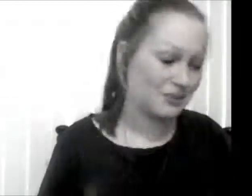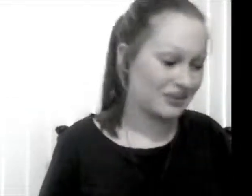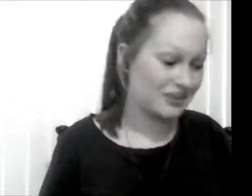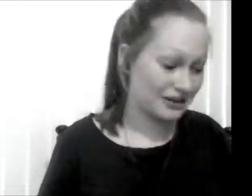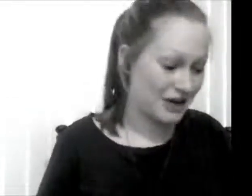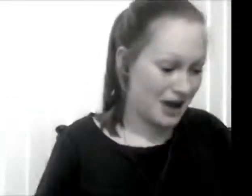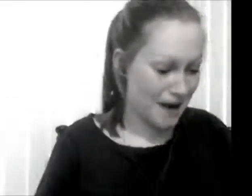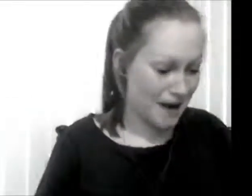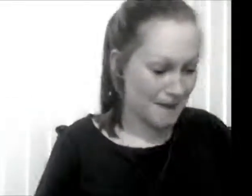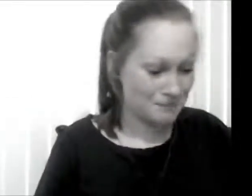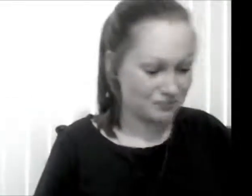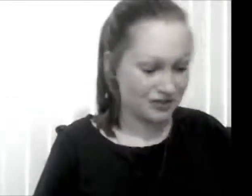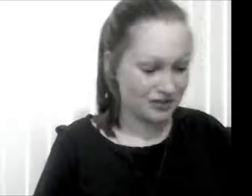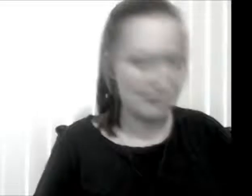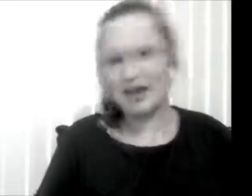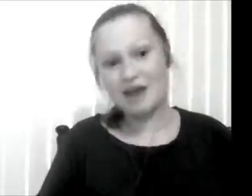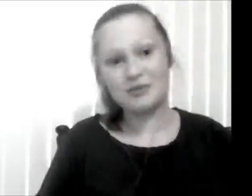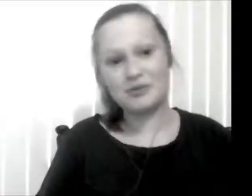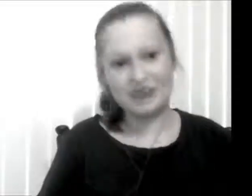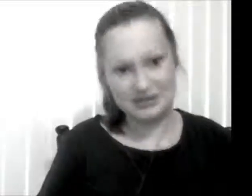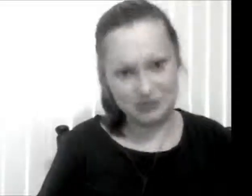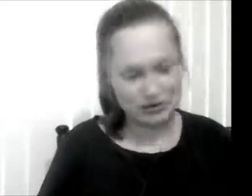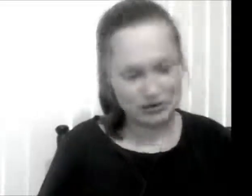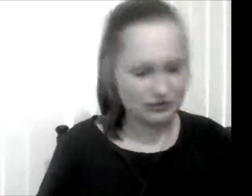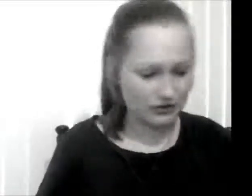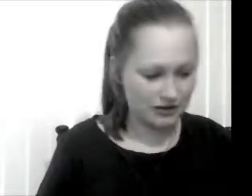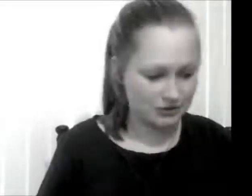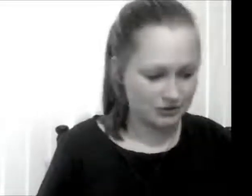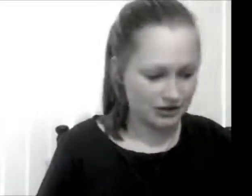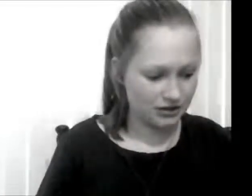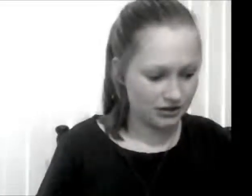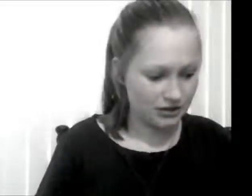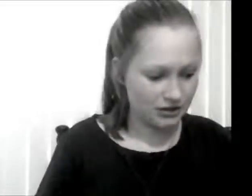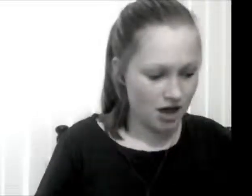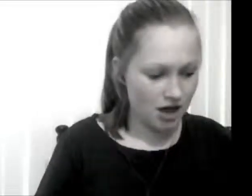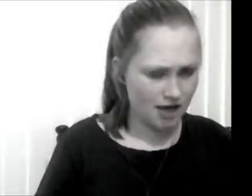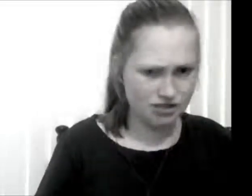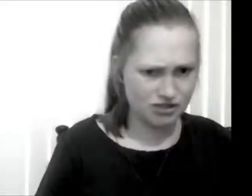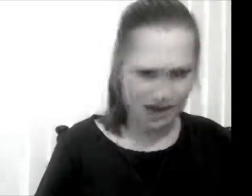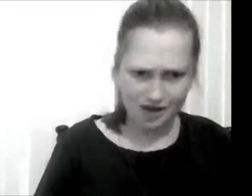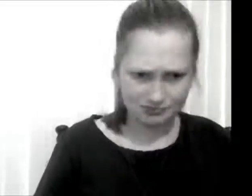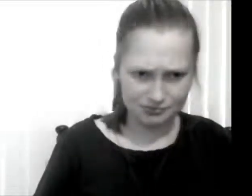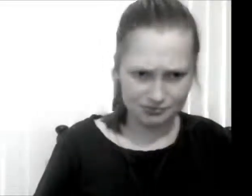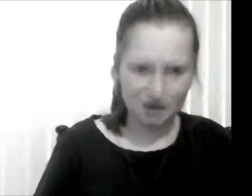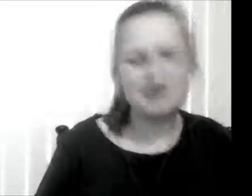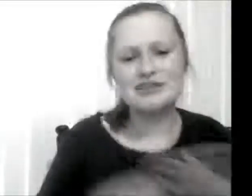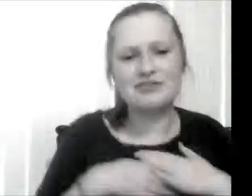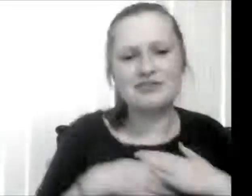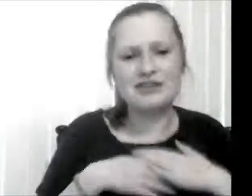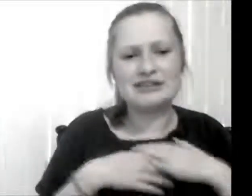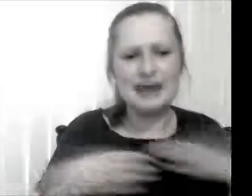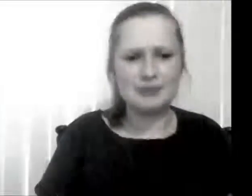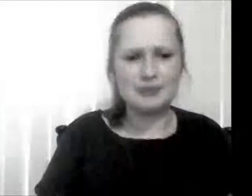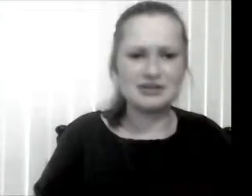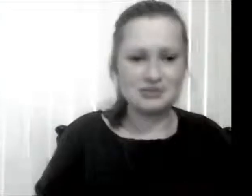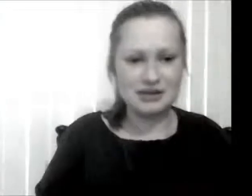the one thing. Um. But yeah. I'll put that in as well because I forgot last week. And yeah. I hope you guys have a fantabulous week.